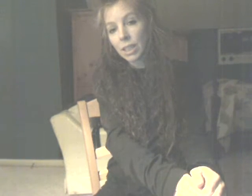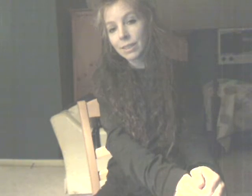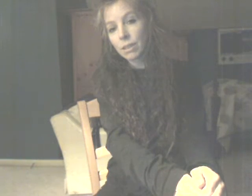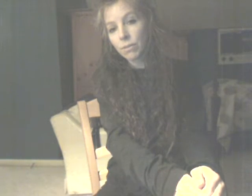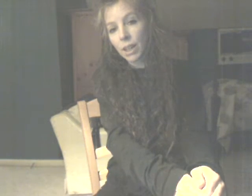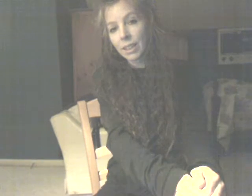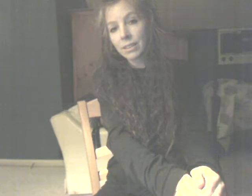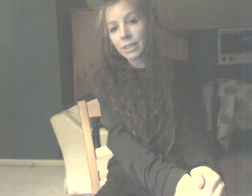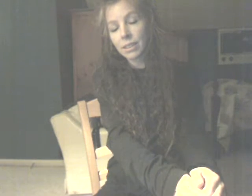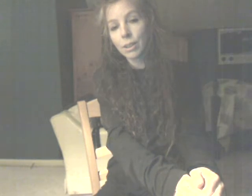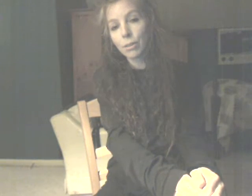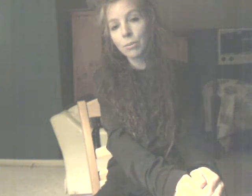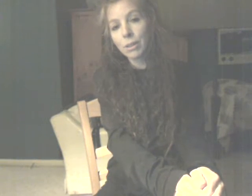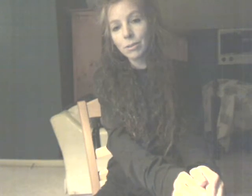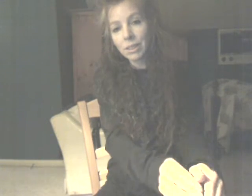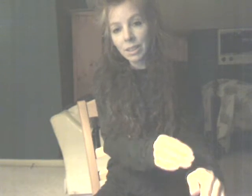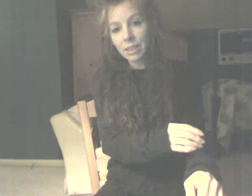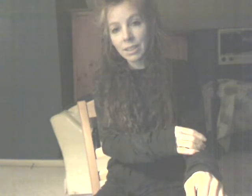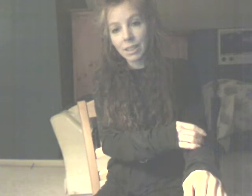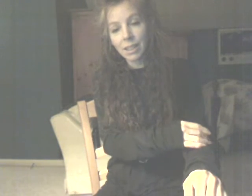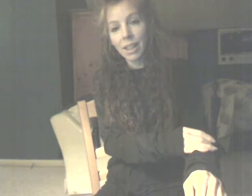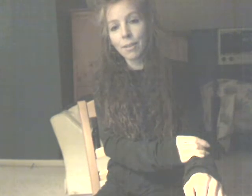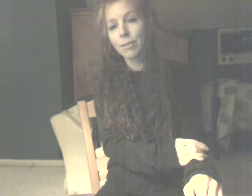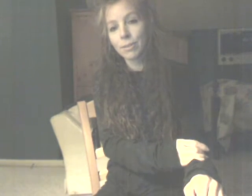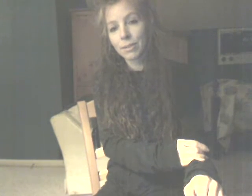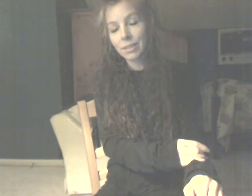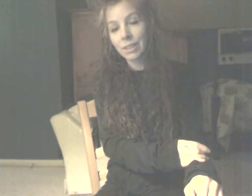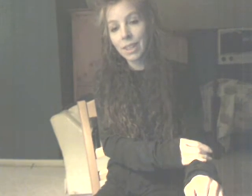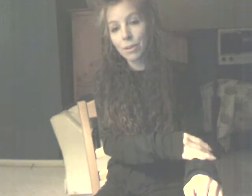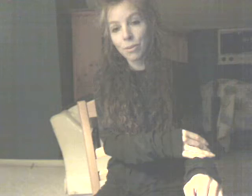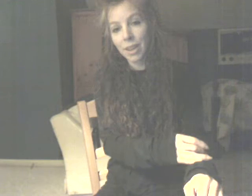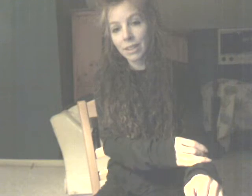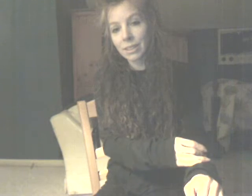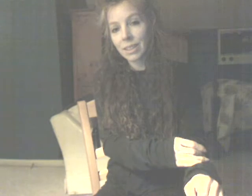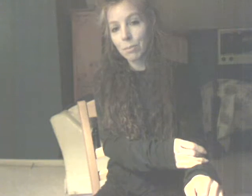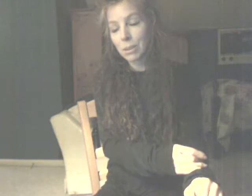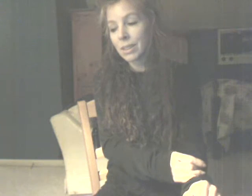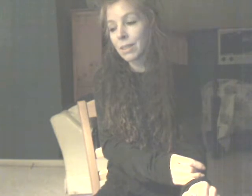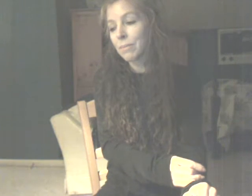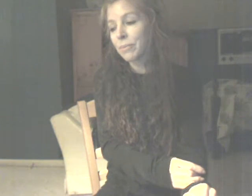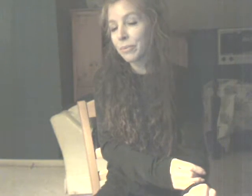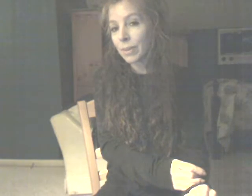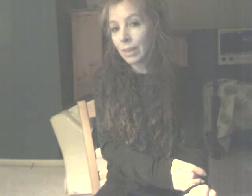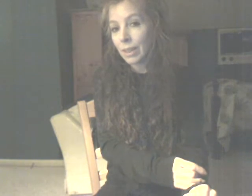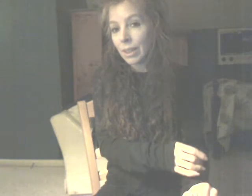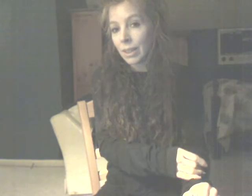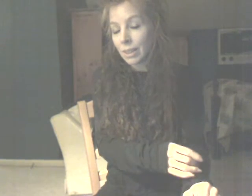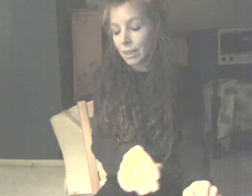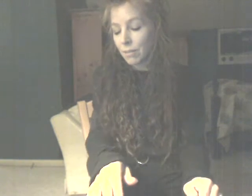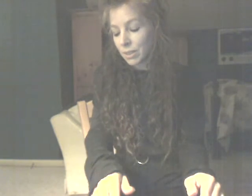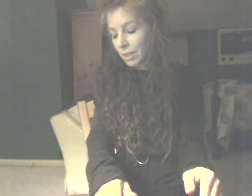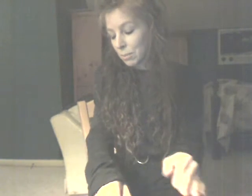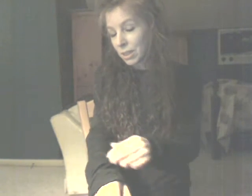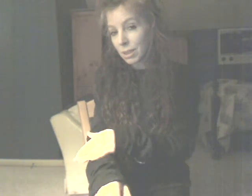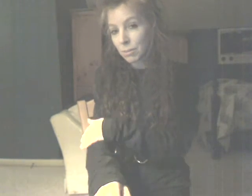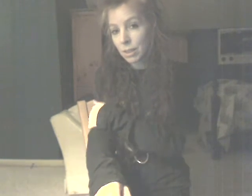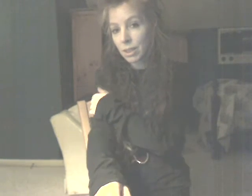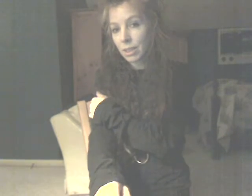uh, to find, you know, the one who did love, love that symbolism. Love the symbolism of the,